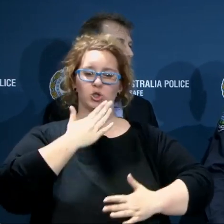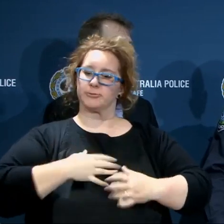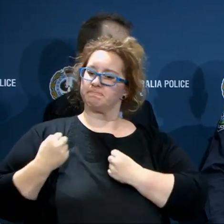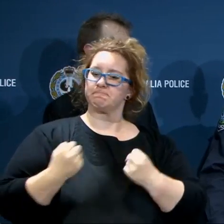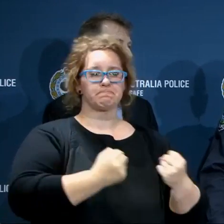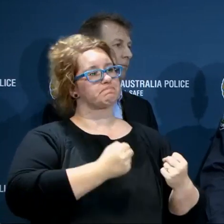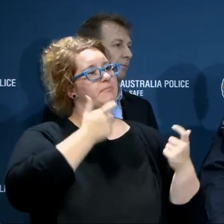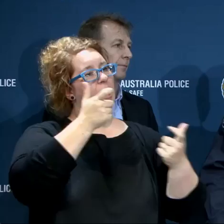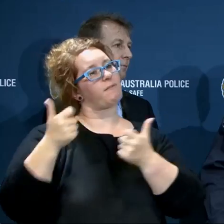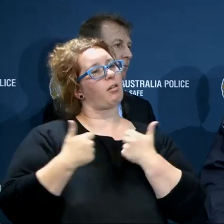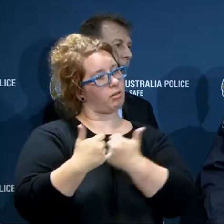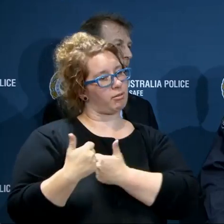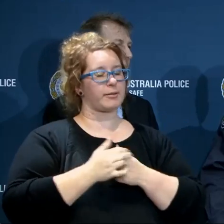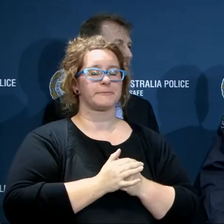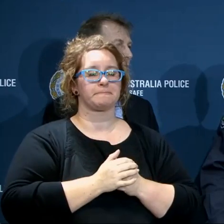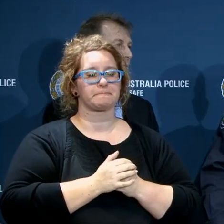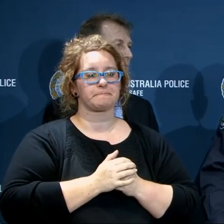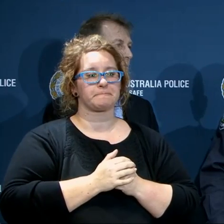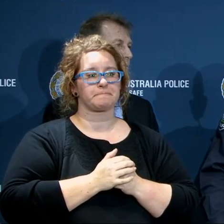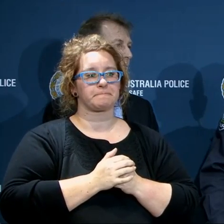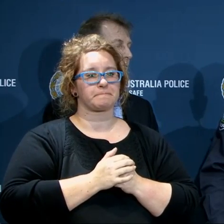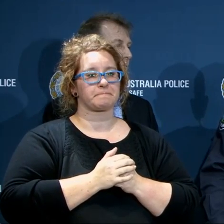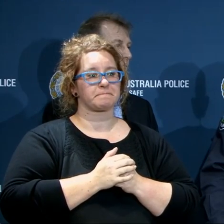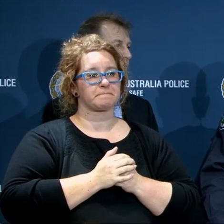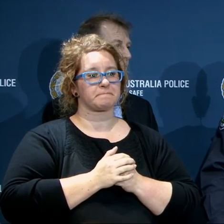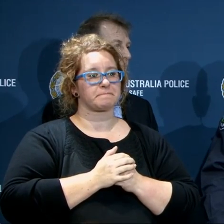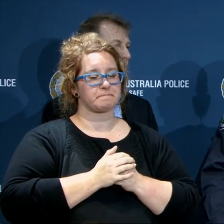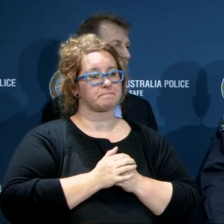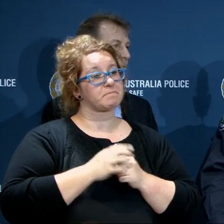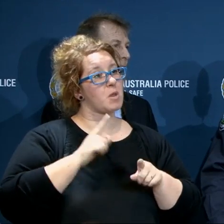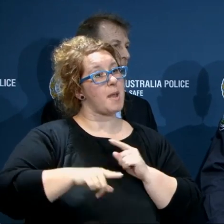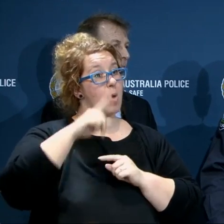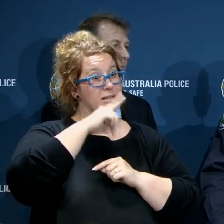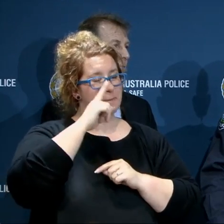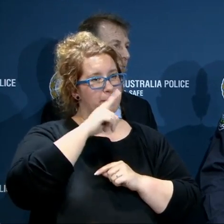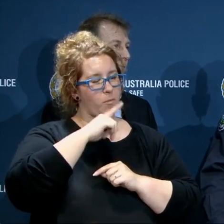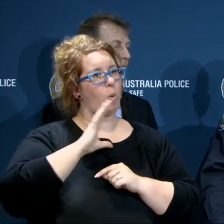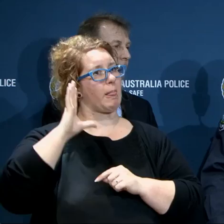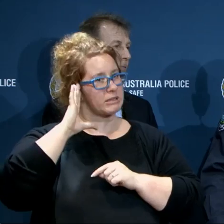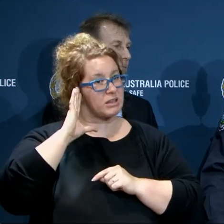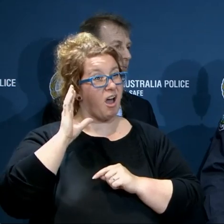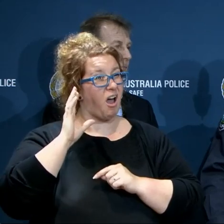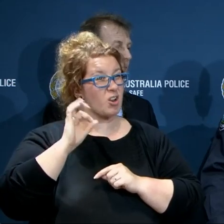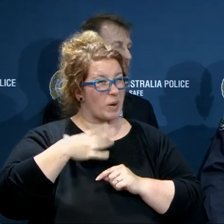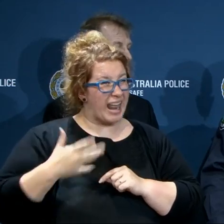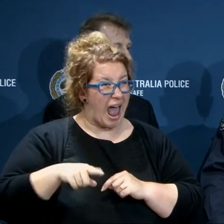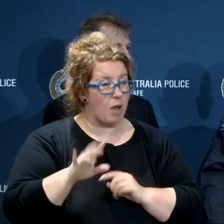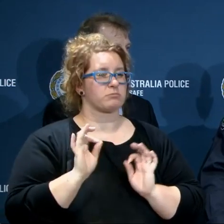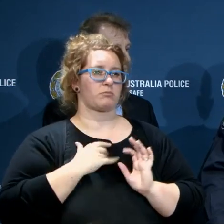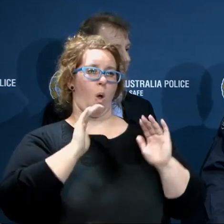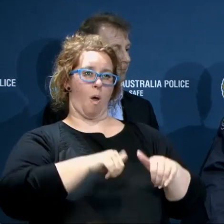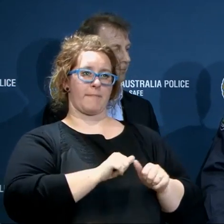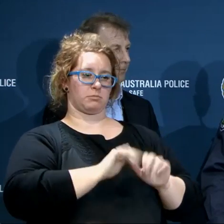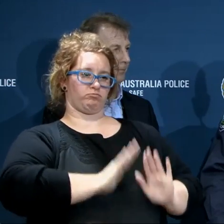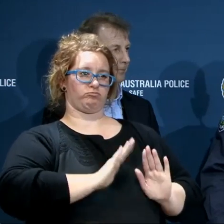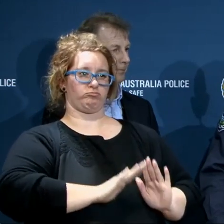way. And the other thing we did detect was people heeded the warning to limit any non-essential travel. So as soon as people were clearing the